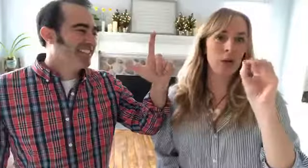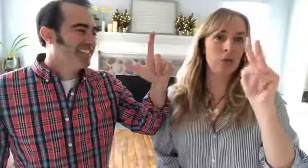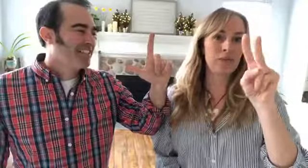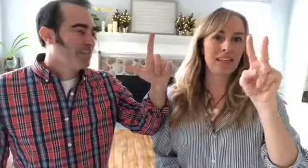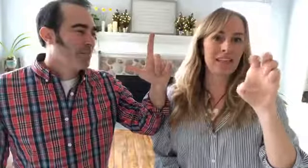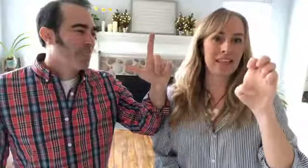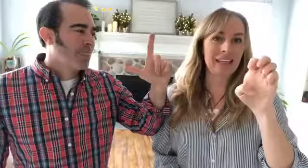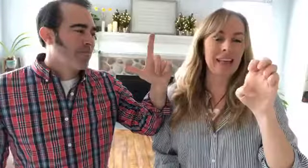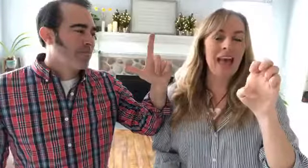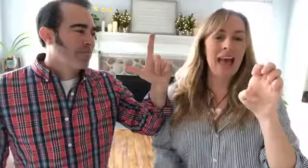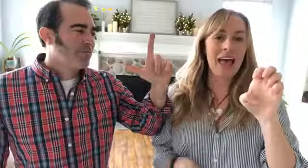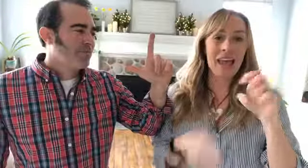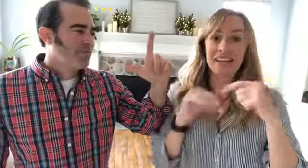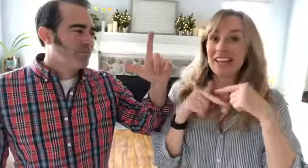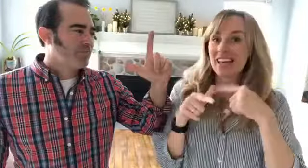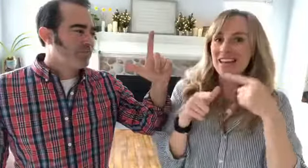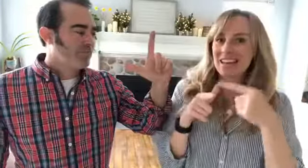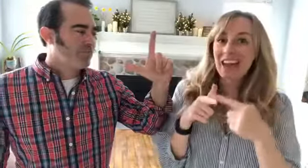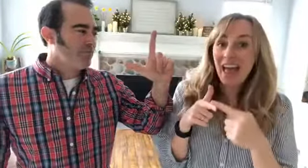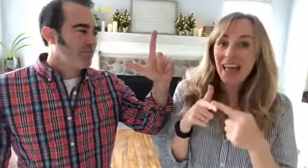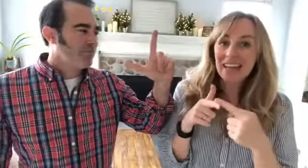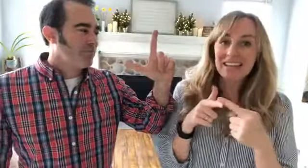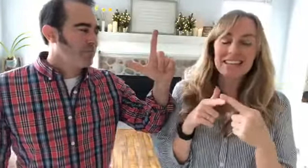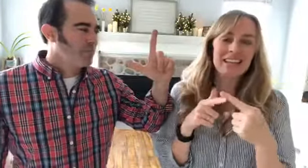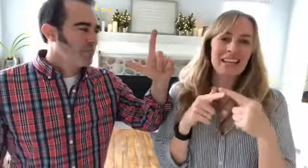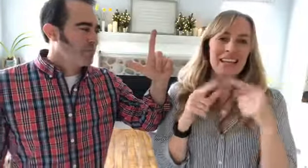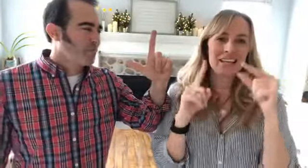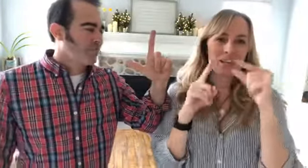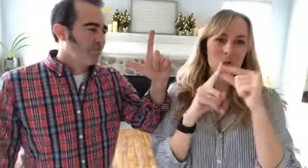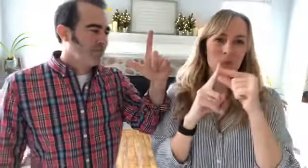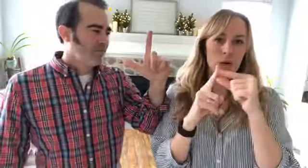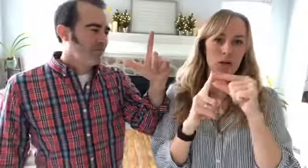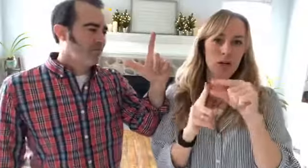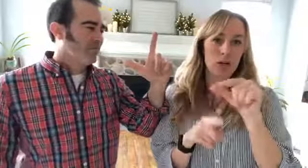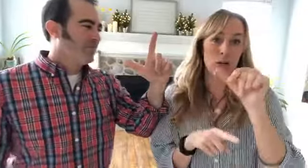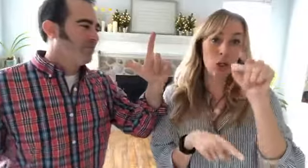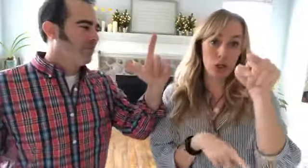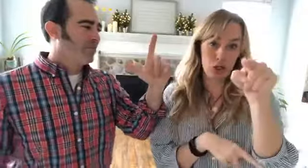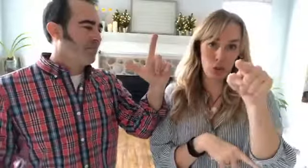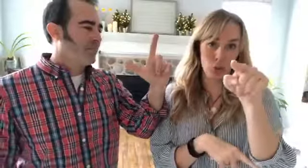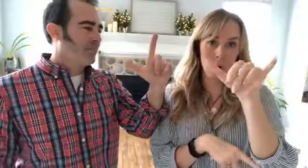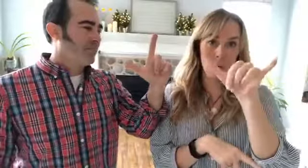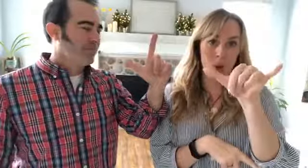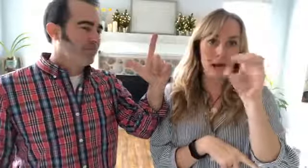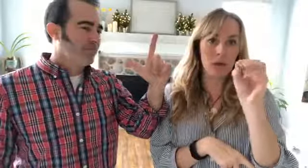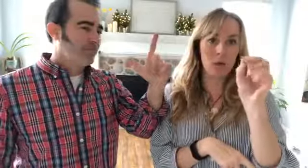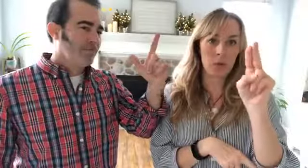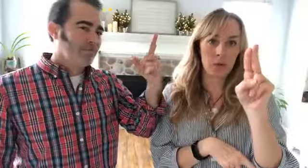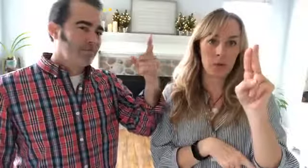O V E and next is the word U Y O U